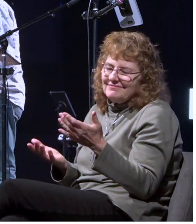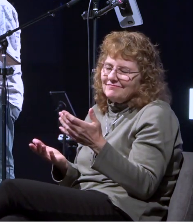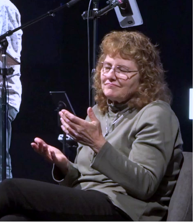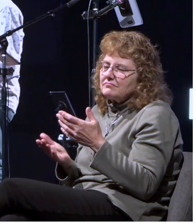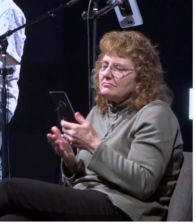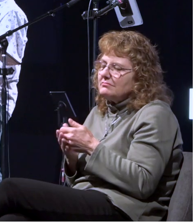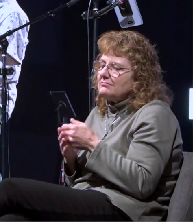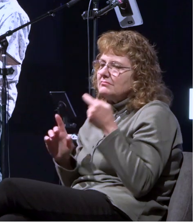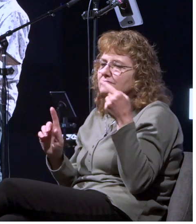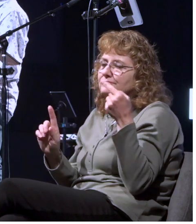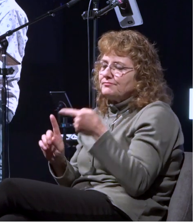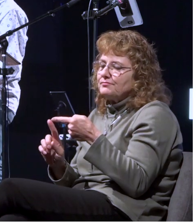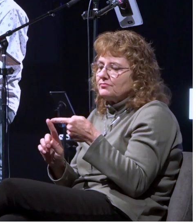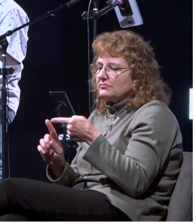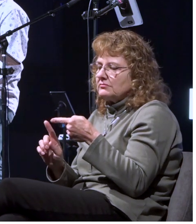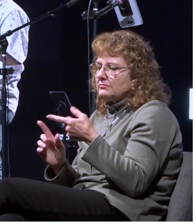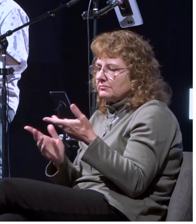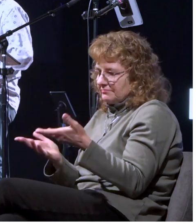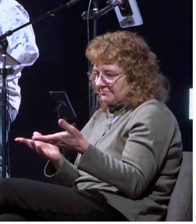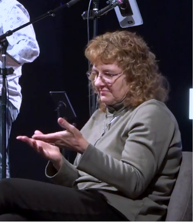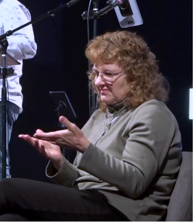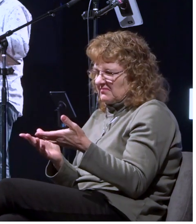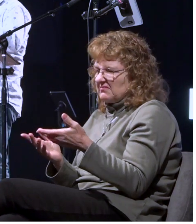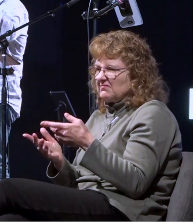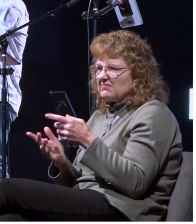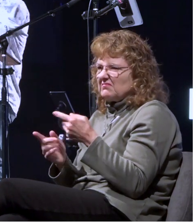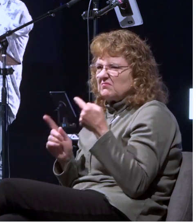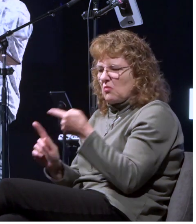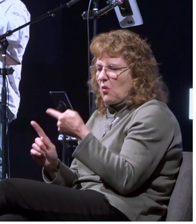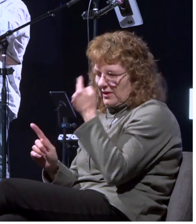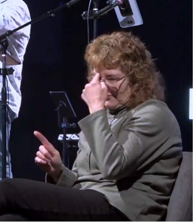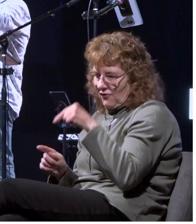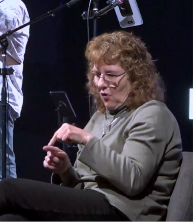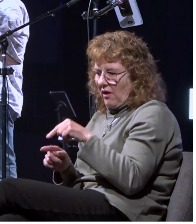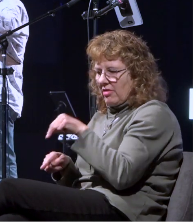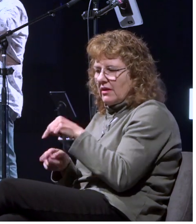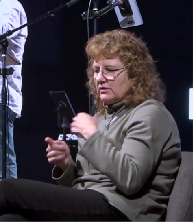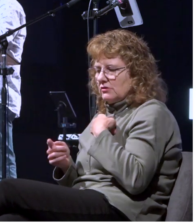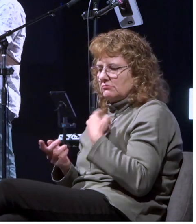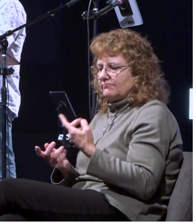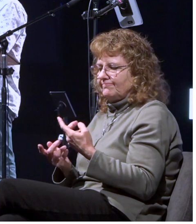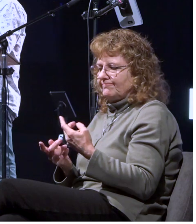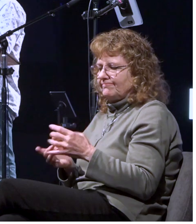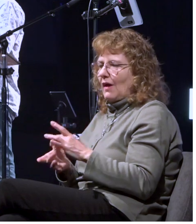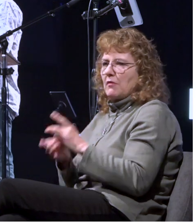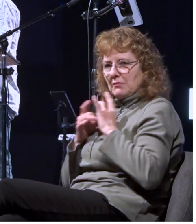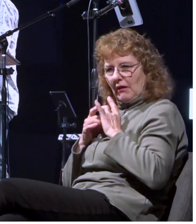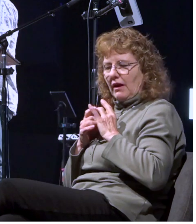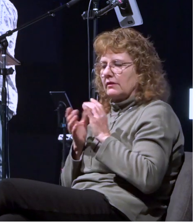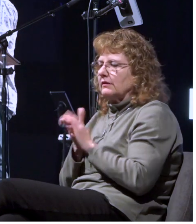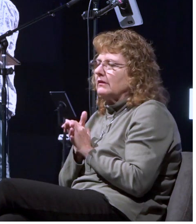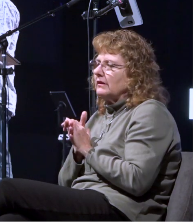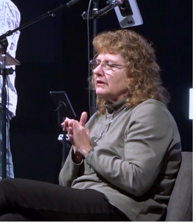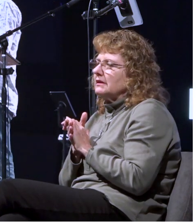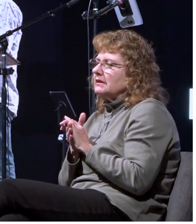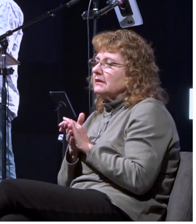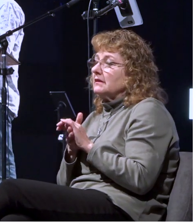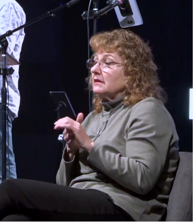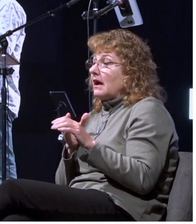there's several points of application when we're talking about being out of control and paul is very much out of control in terms